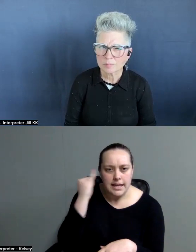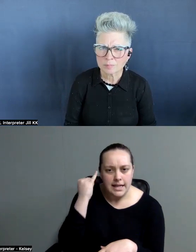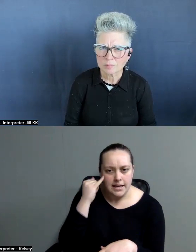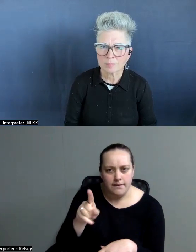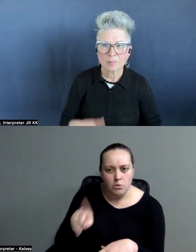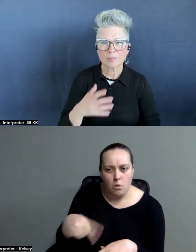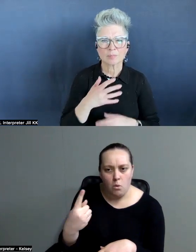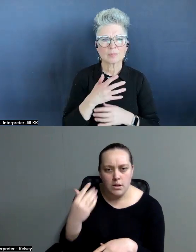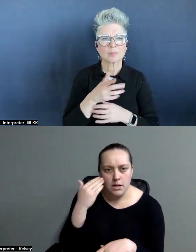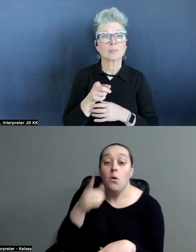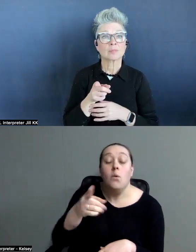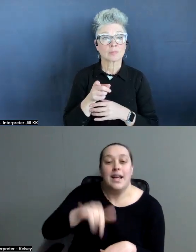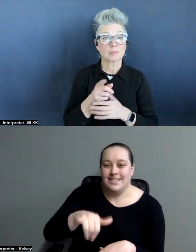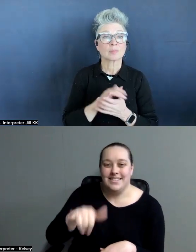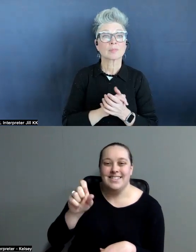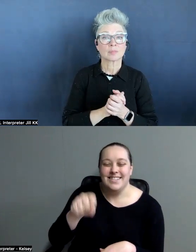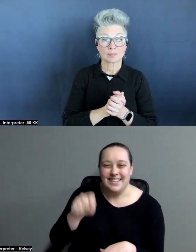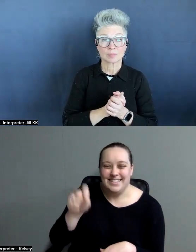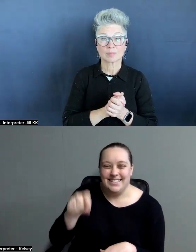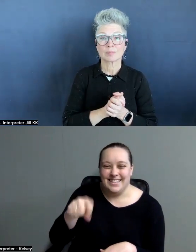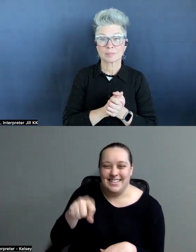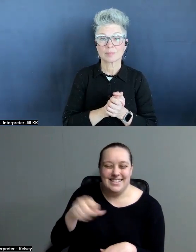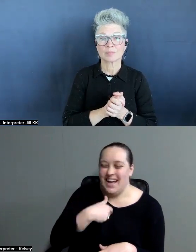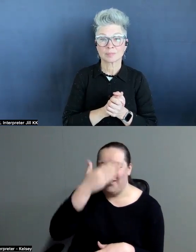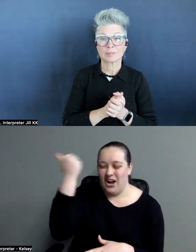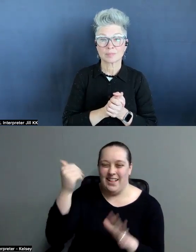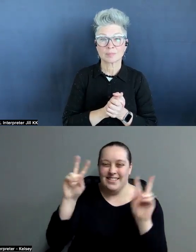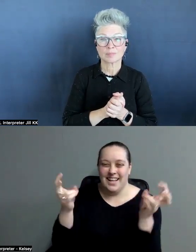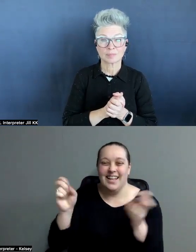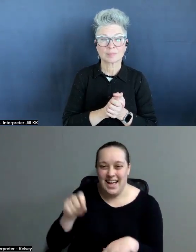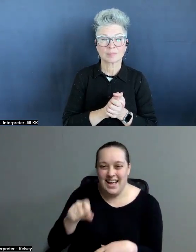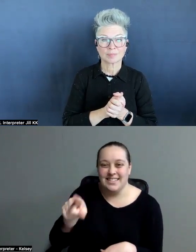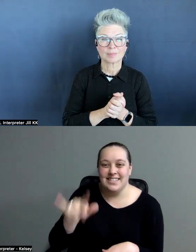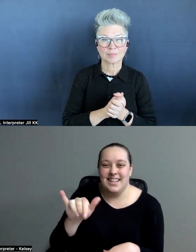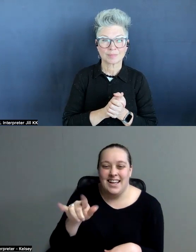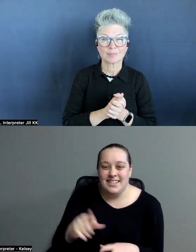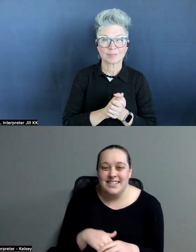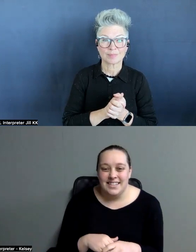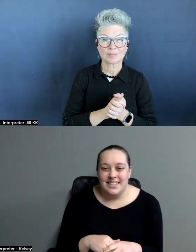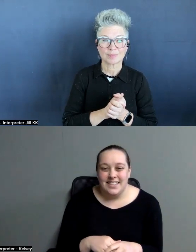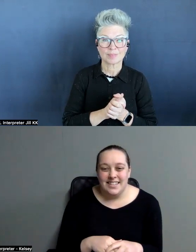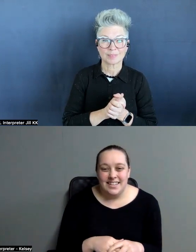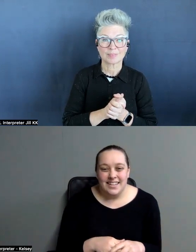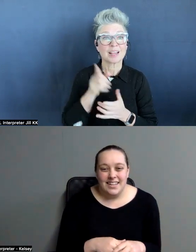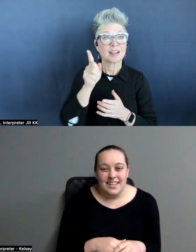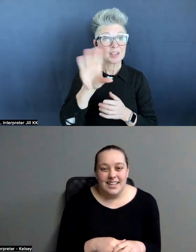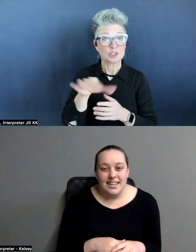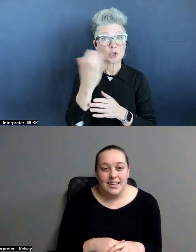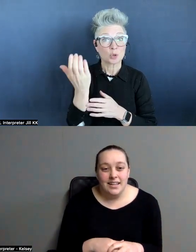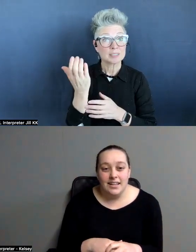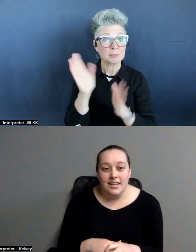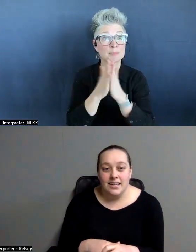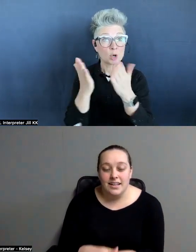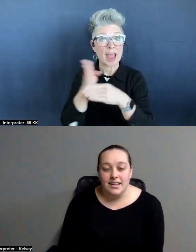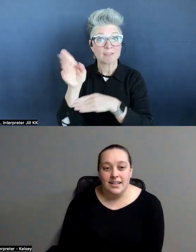you. Oh, you talked about the title. Yeah. That one was really good. There's a Christmas book following this. There's a new